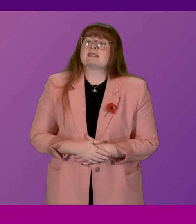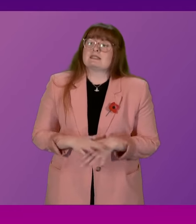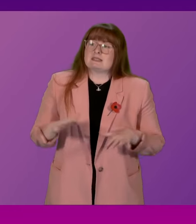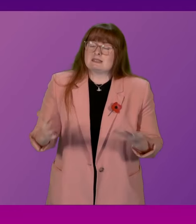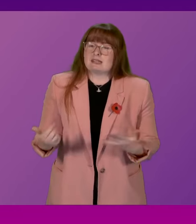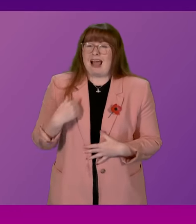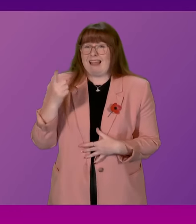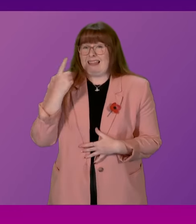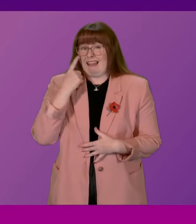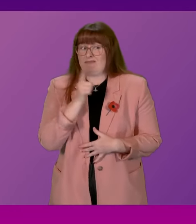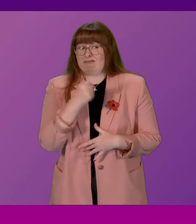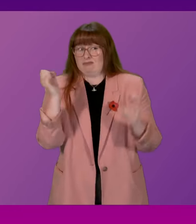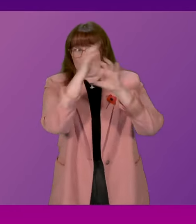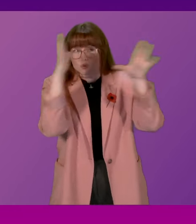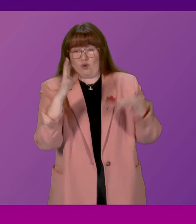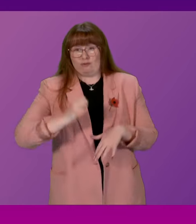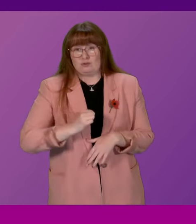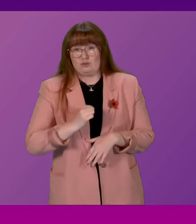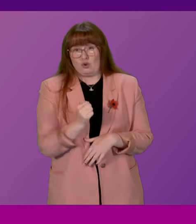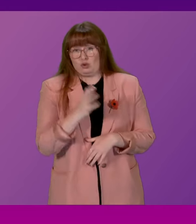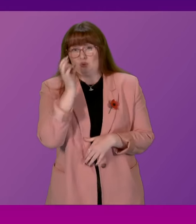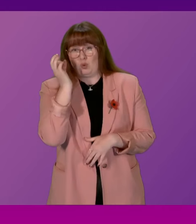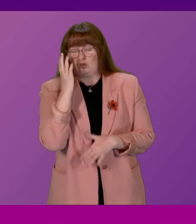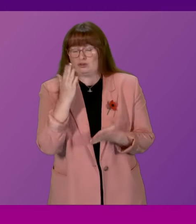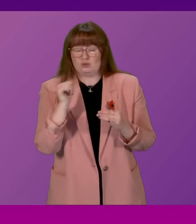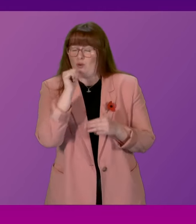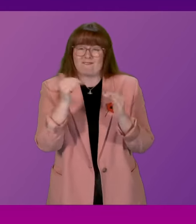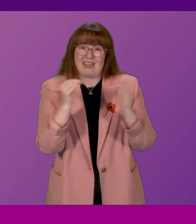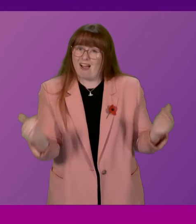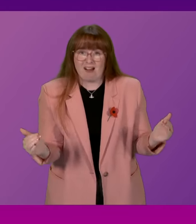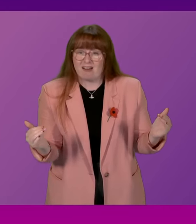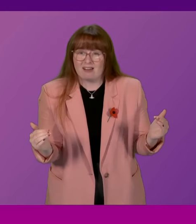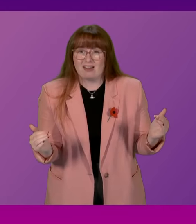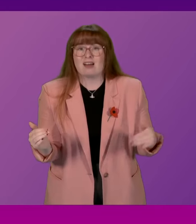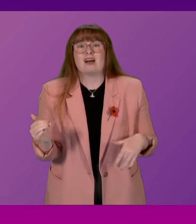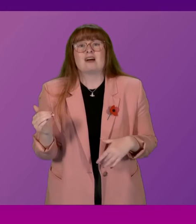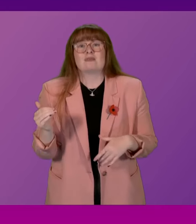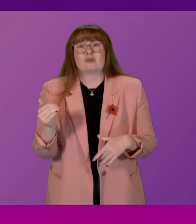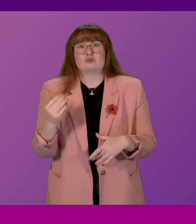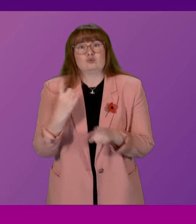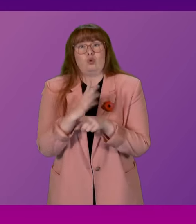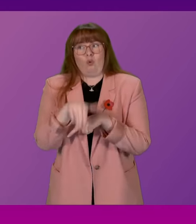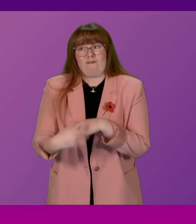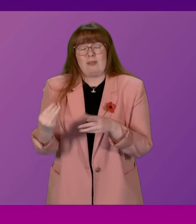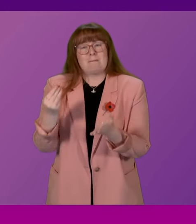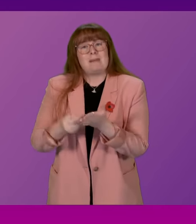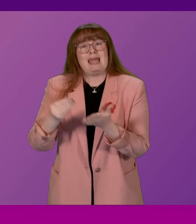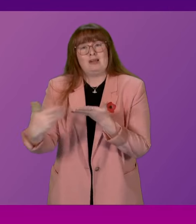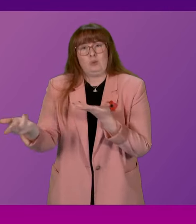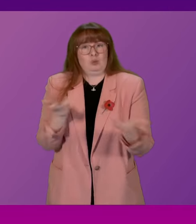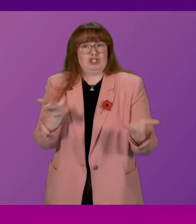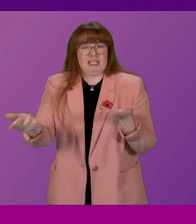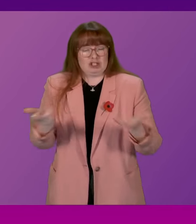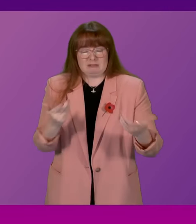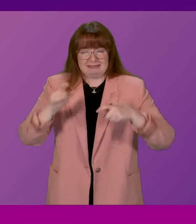characterisation of Scottish Water is deeply, deeply unfair. First and foremost, I understand when it comes to the pay negotiations that these